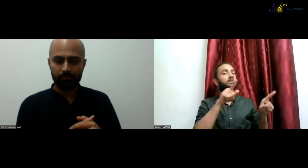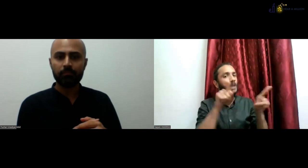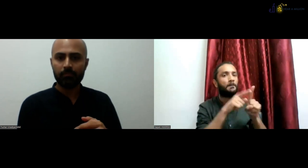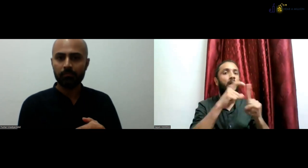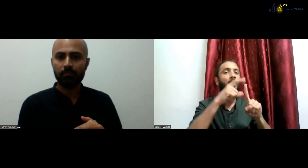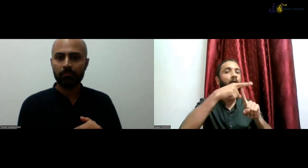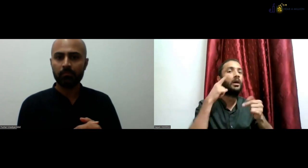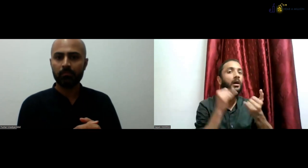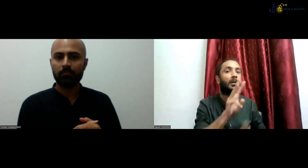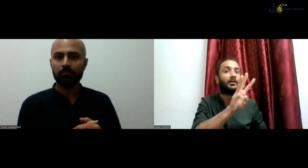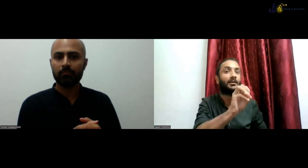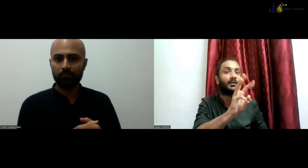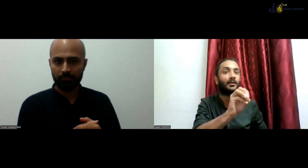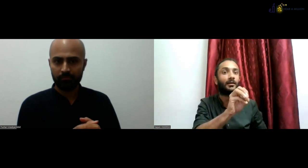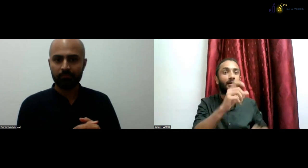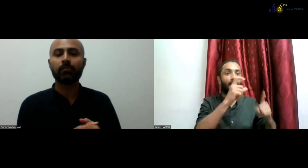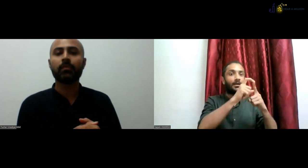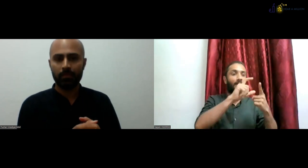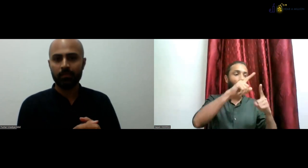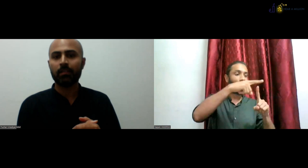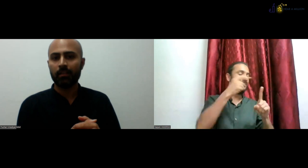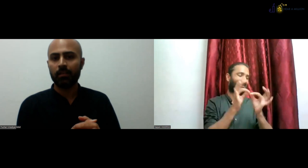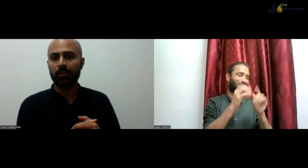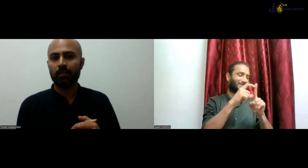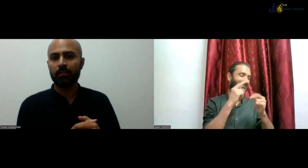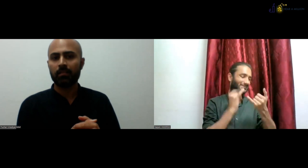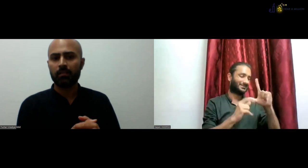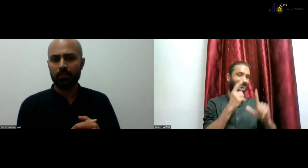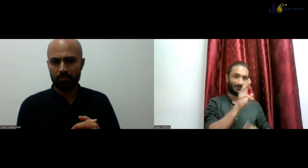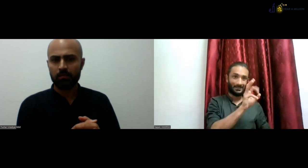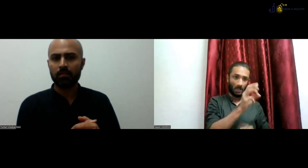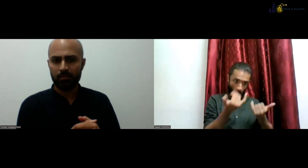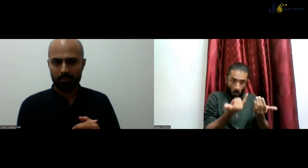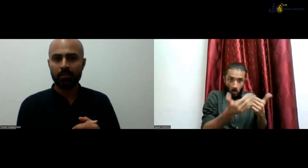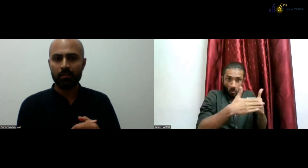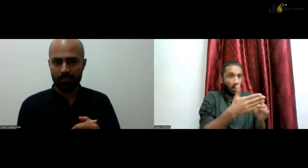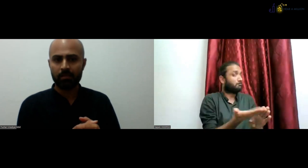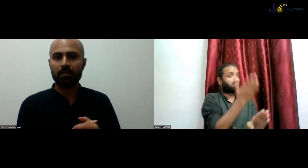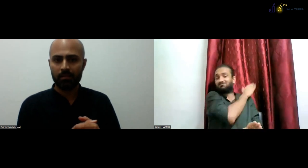The Maharishi Dayanand University also has the DTISL program, which will accept 30 students.